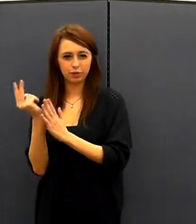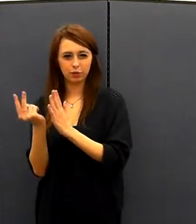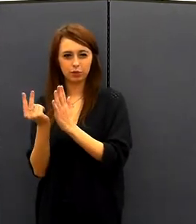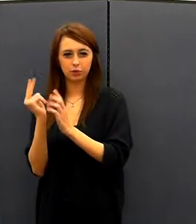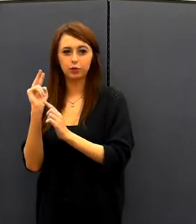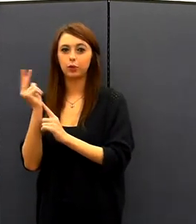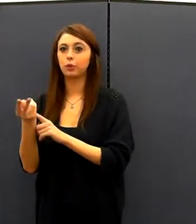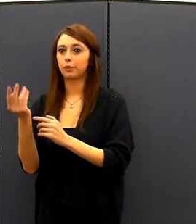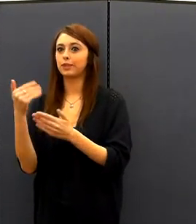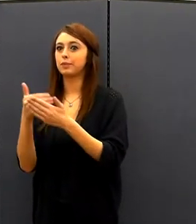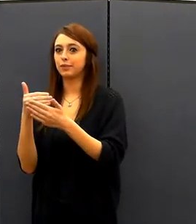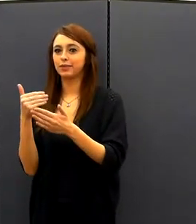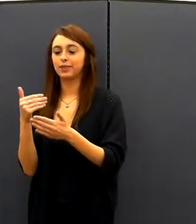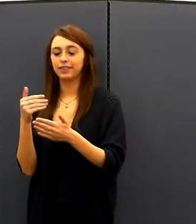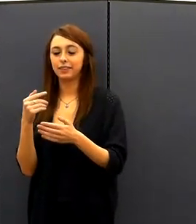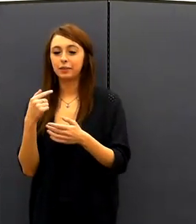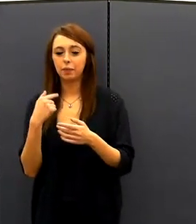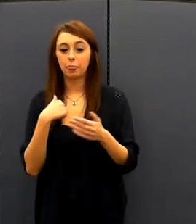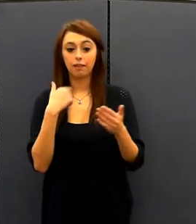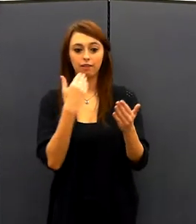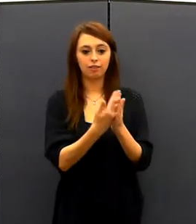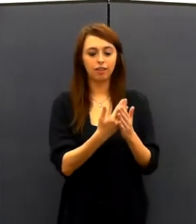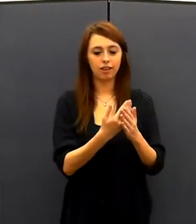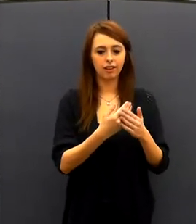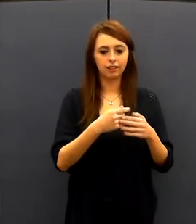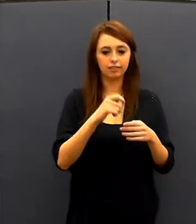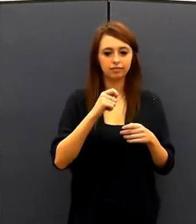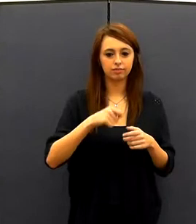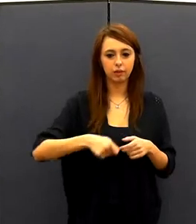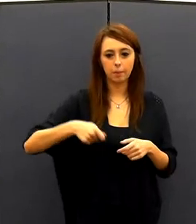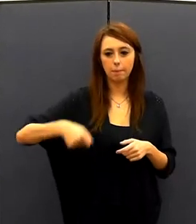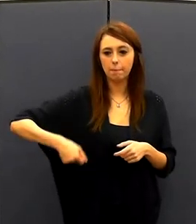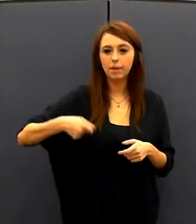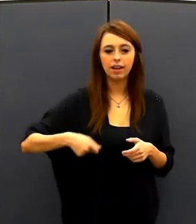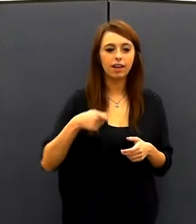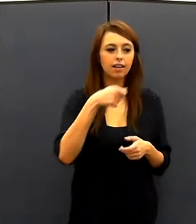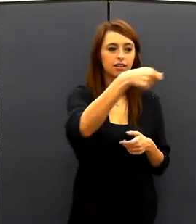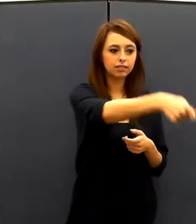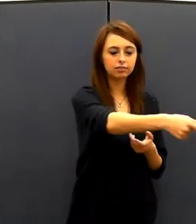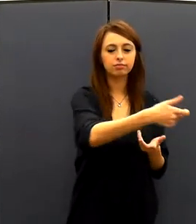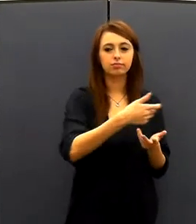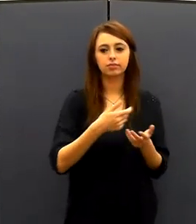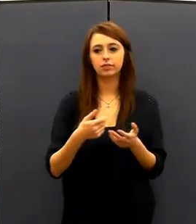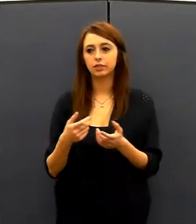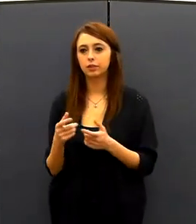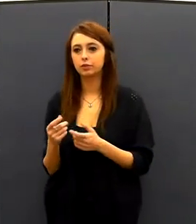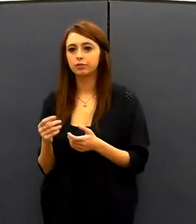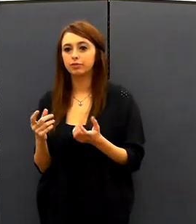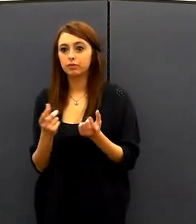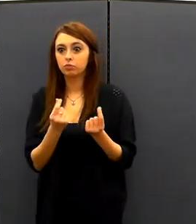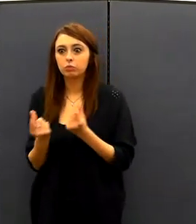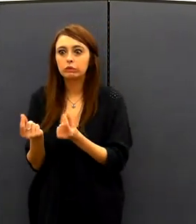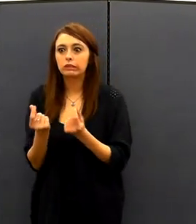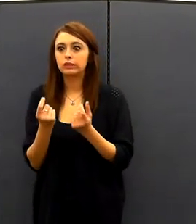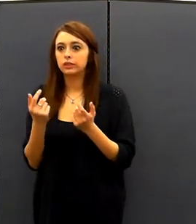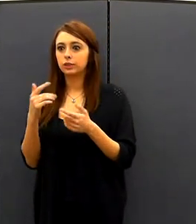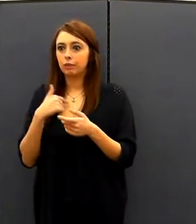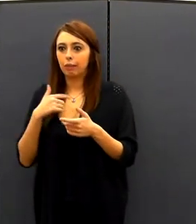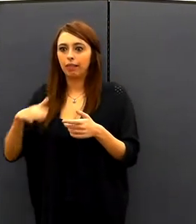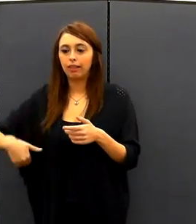I checked my bag in and they told me I'm not going to miss my flight. So I'm like okay what do I do? So I called Tony Dreckman and told me I'm going to miss my